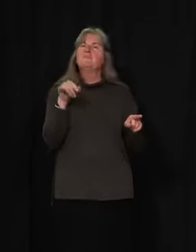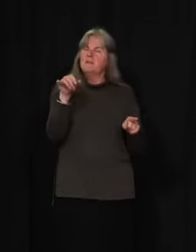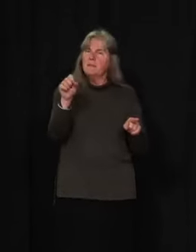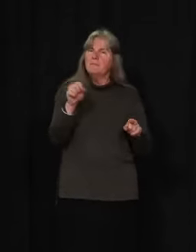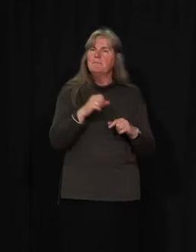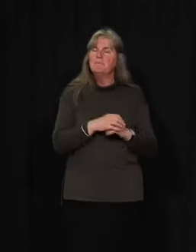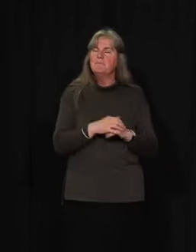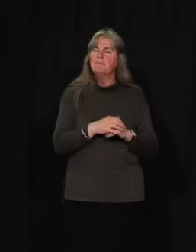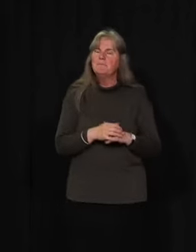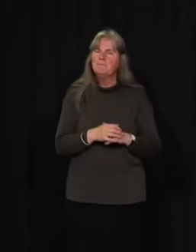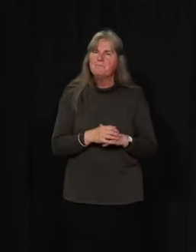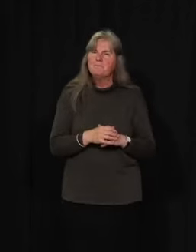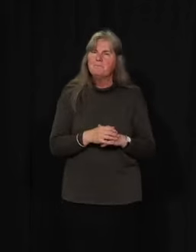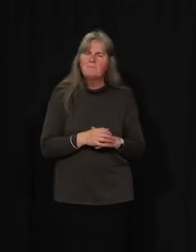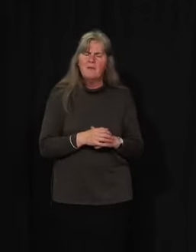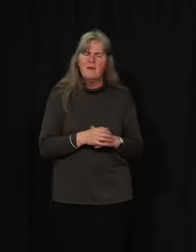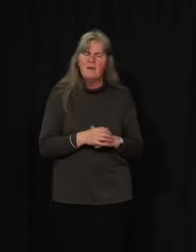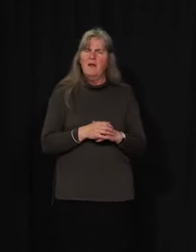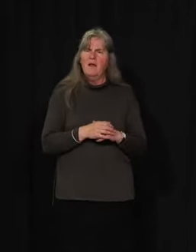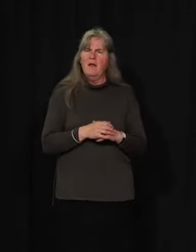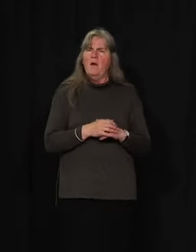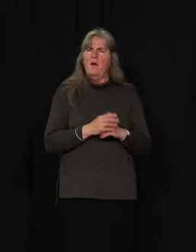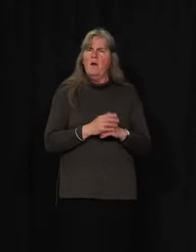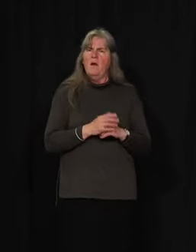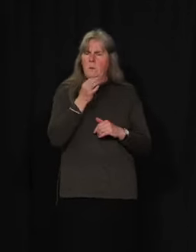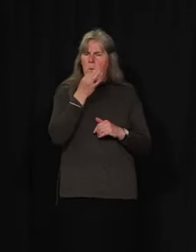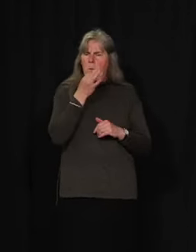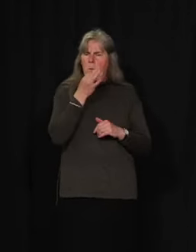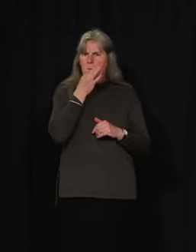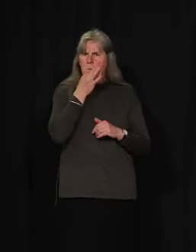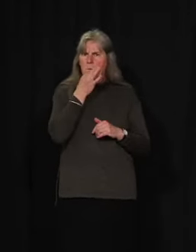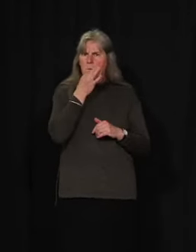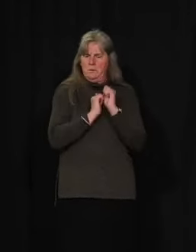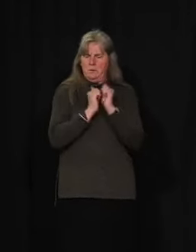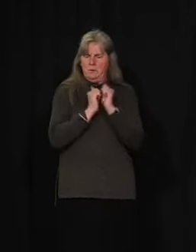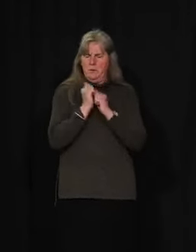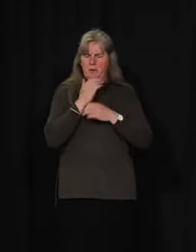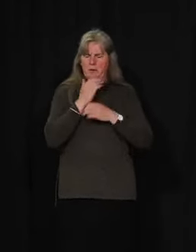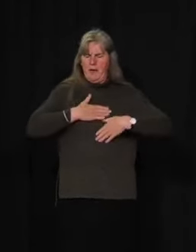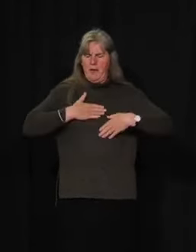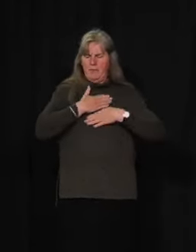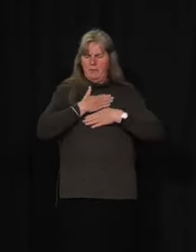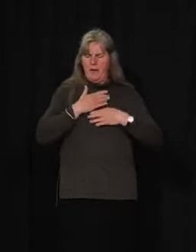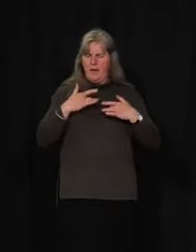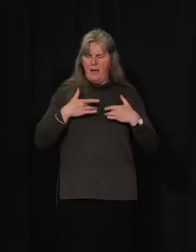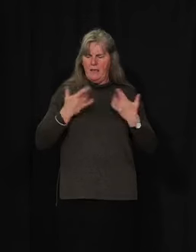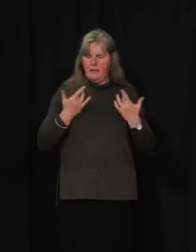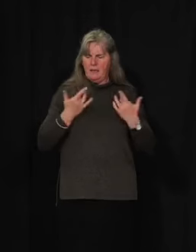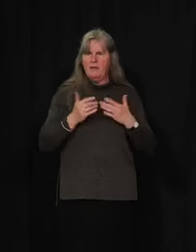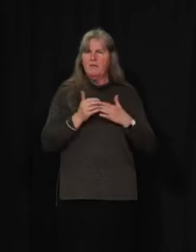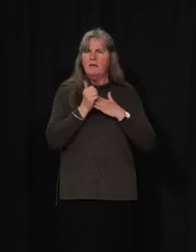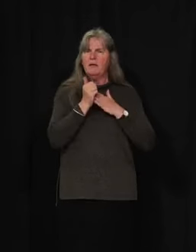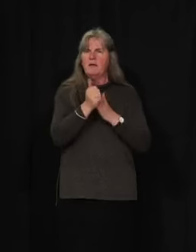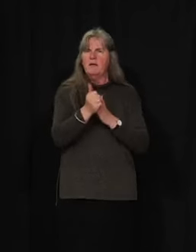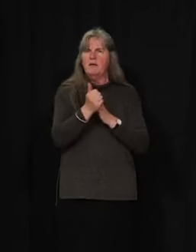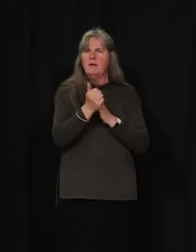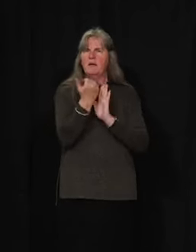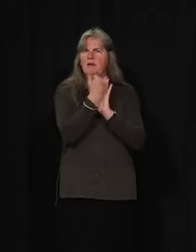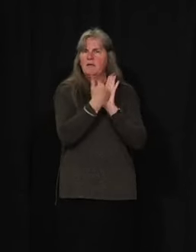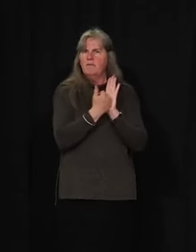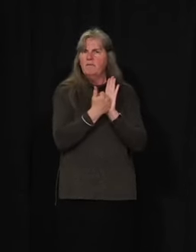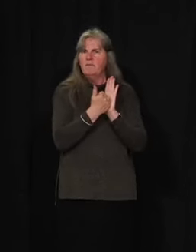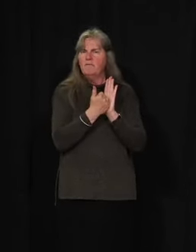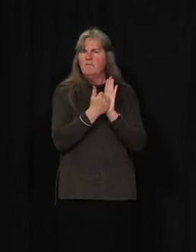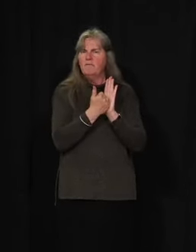have, I believe we're going to be posting our sport and rec activities guideline very